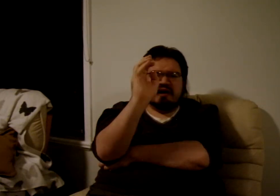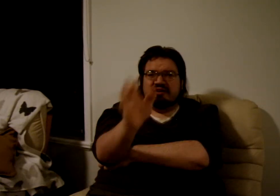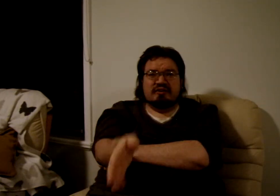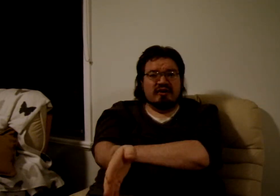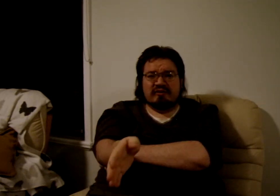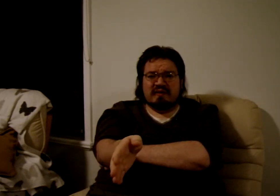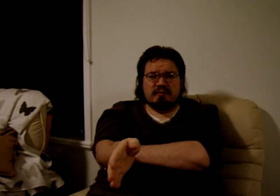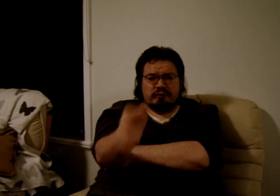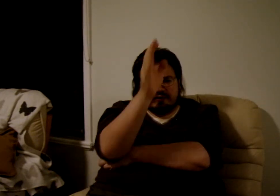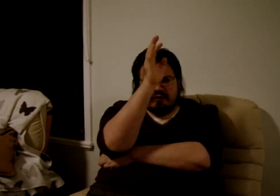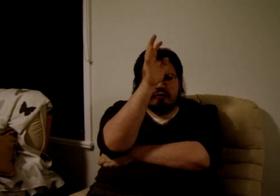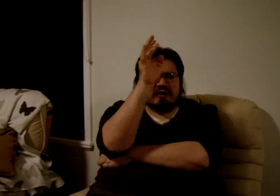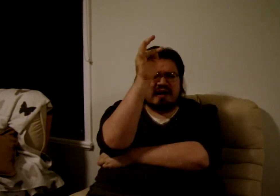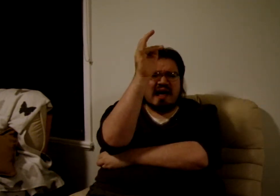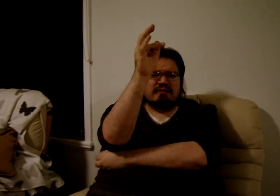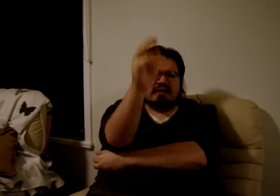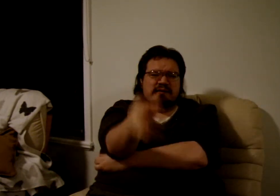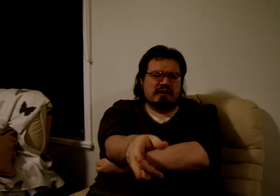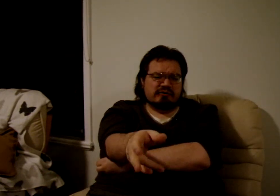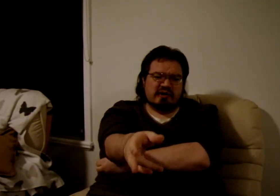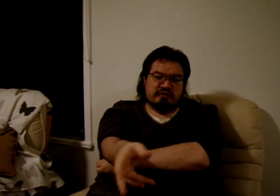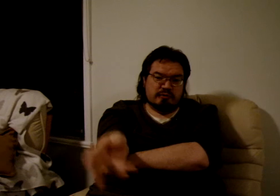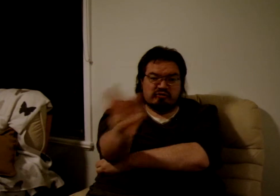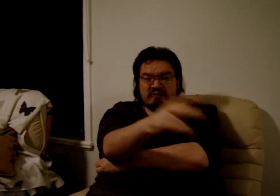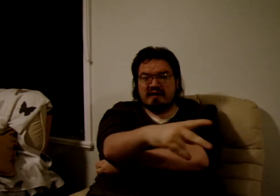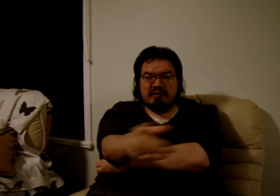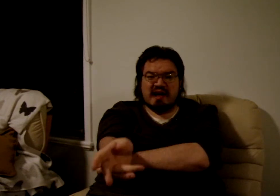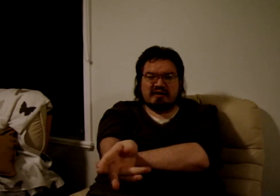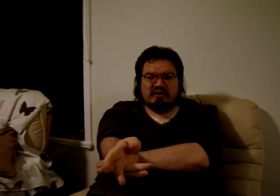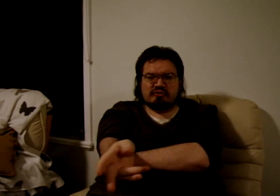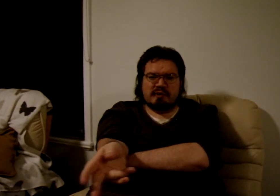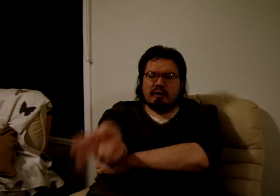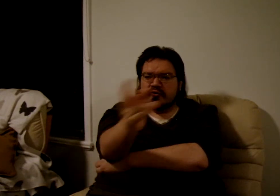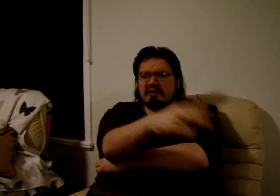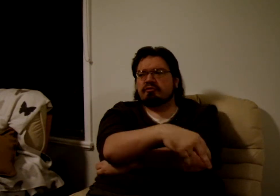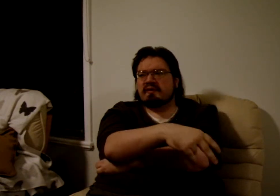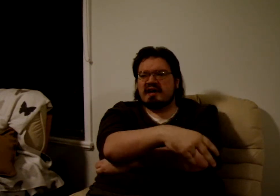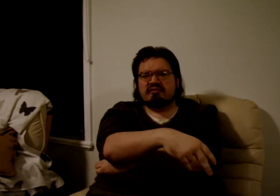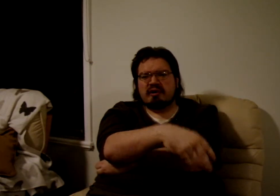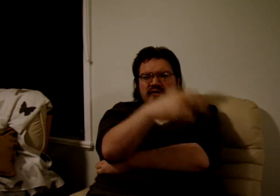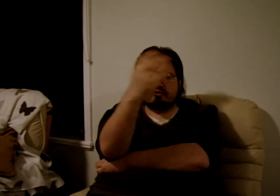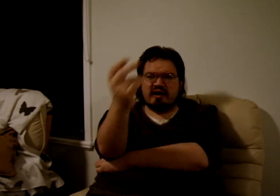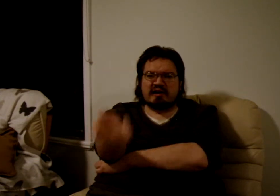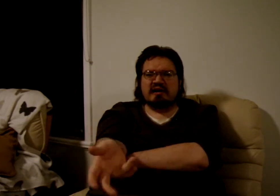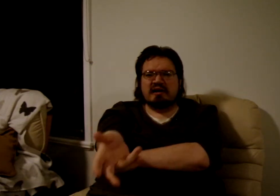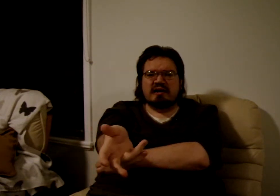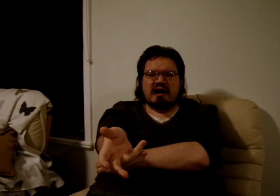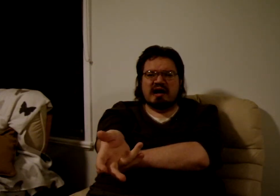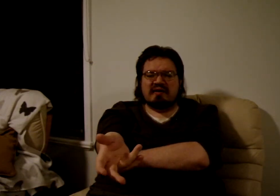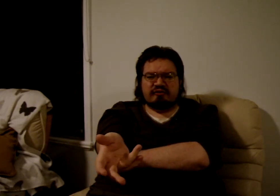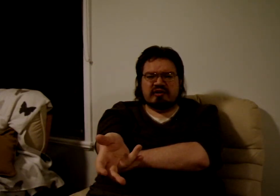Gott in Himmel. You can have a lot of fun. Especially if they bring out an additional alternate between the Native American side and the settlers.